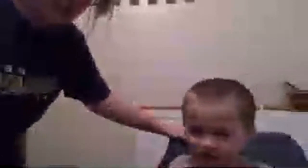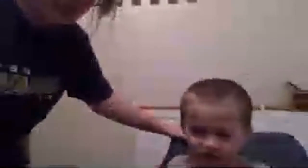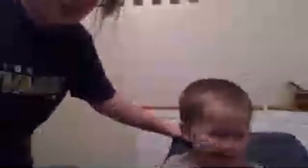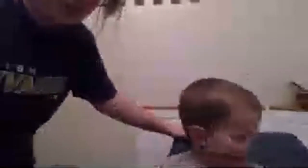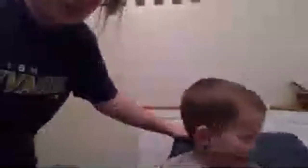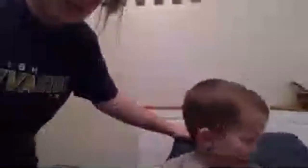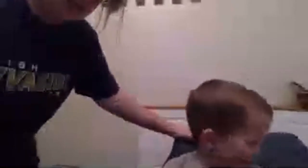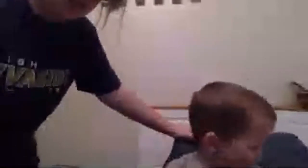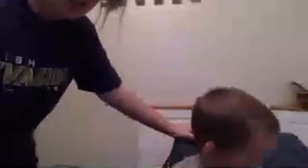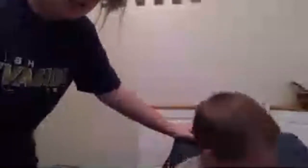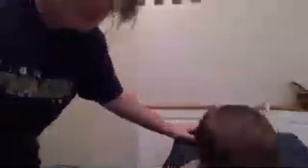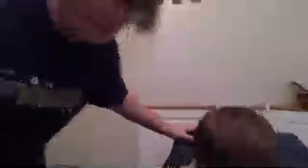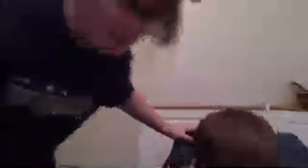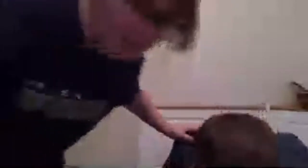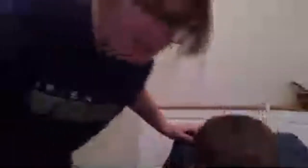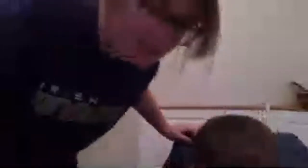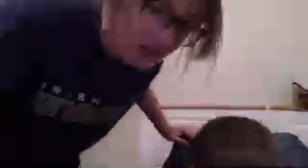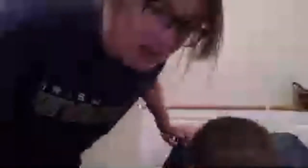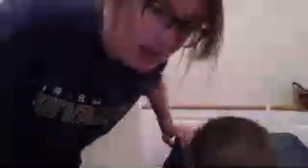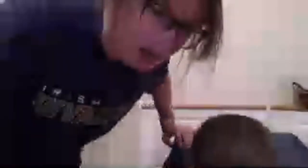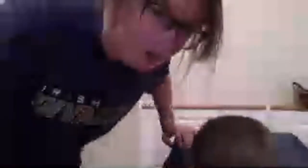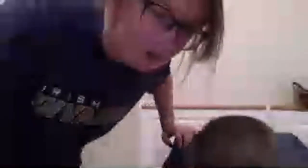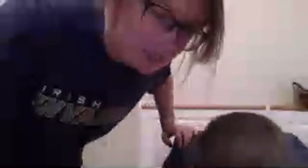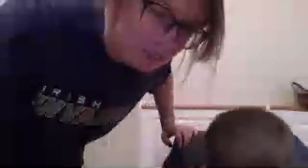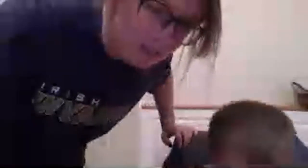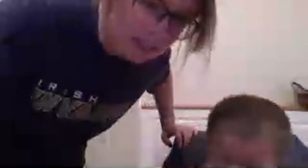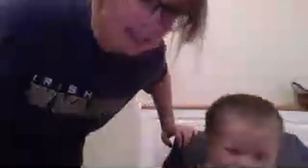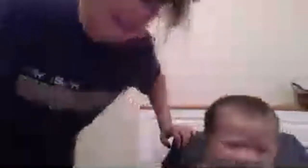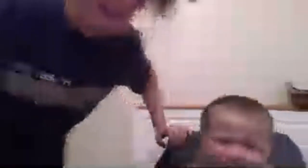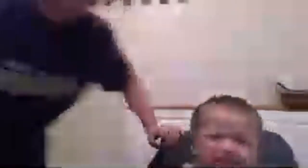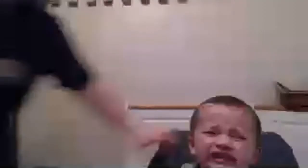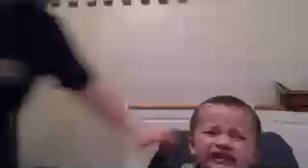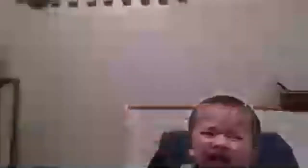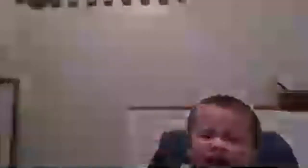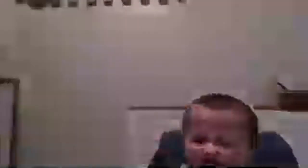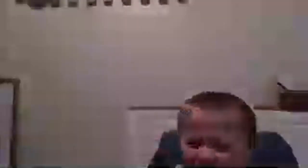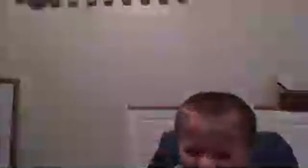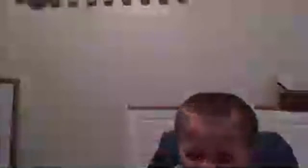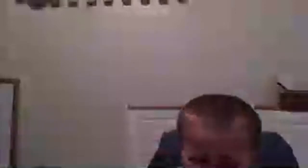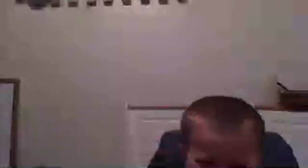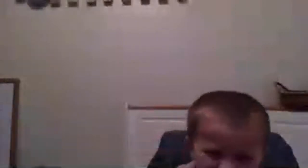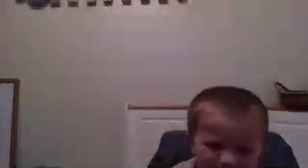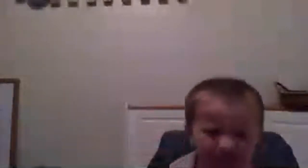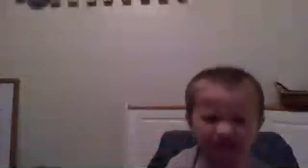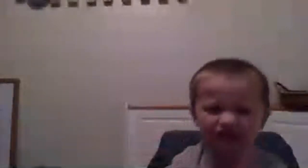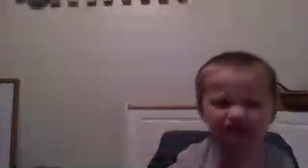spill it here you go okay you'll talk to them for a second